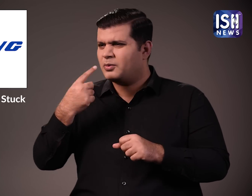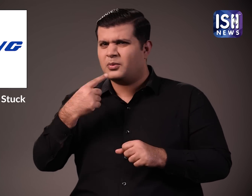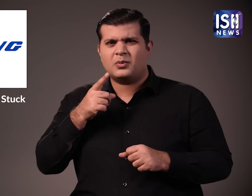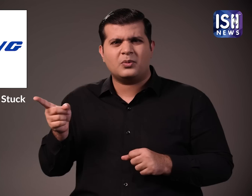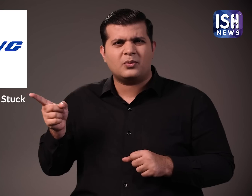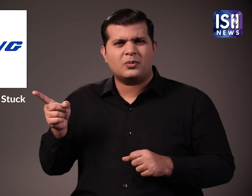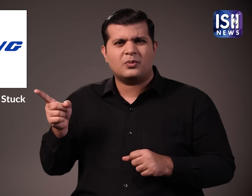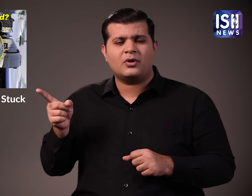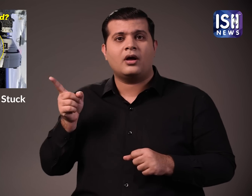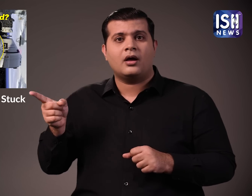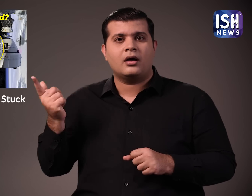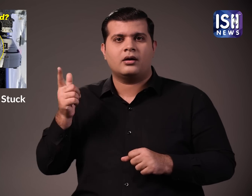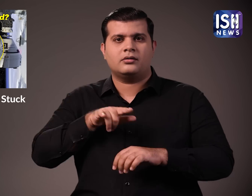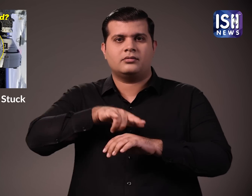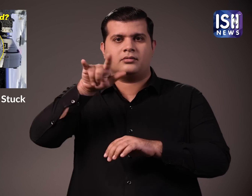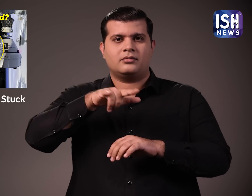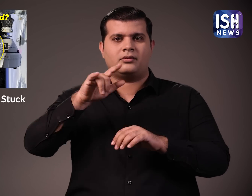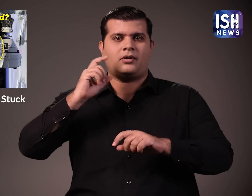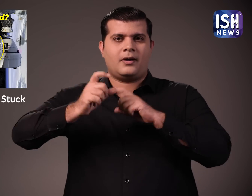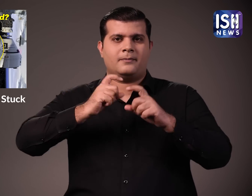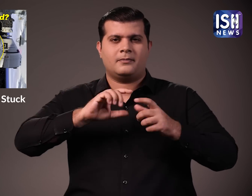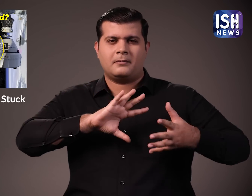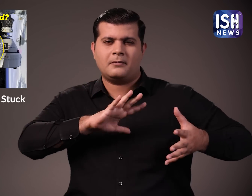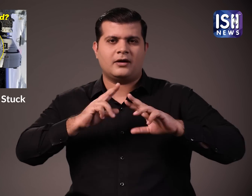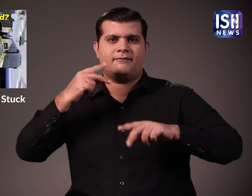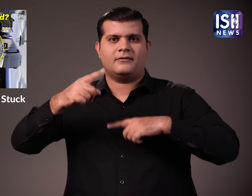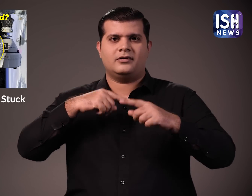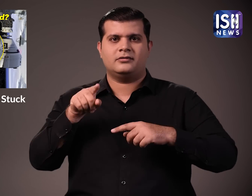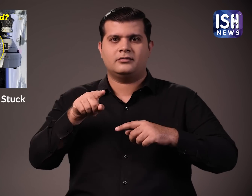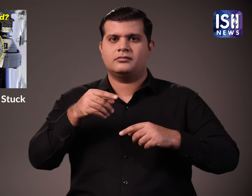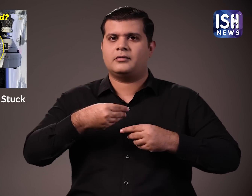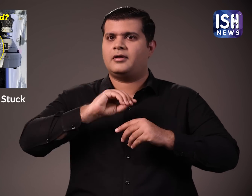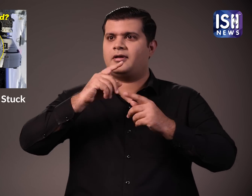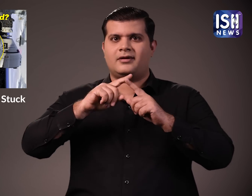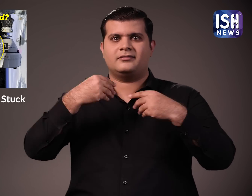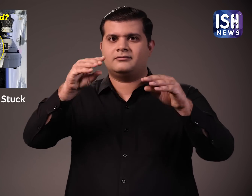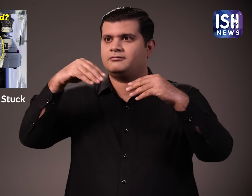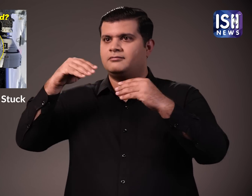Boeing is a company that manufactures aircrafts and supplies it to various companies.